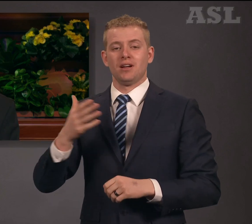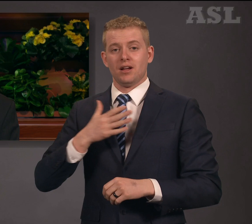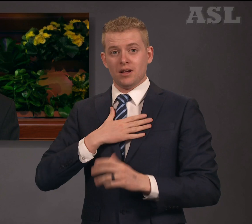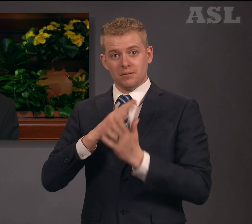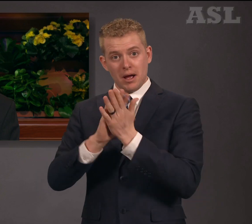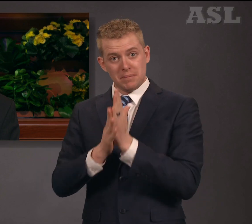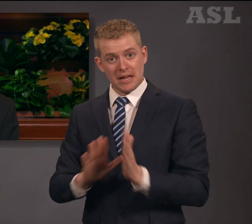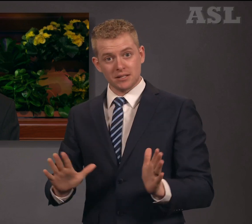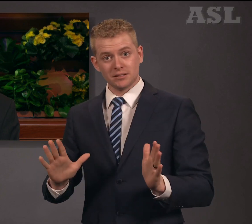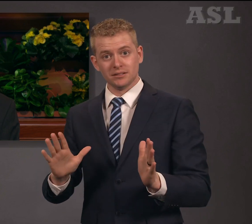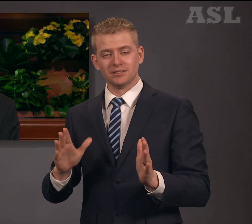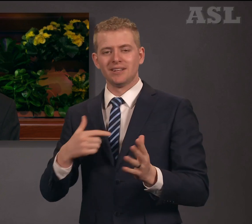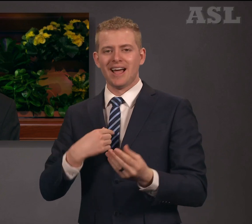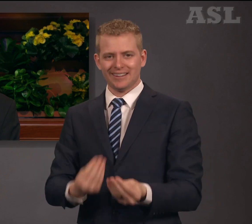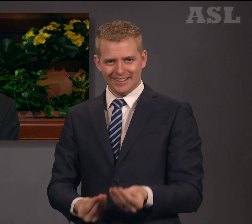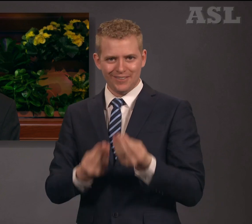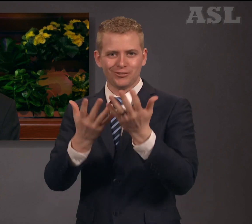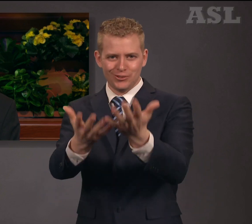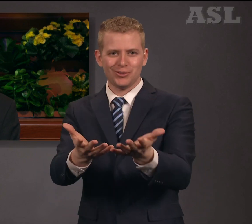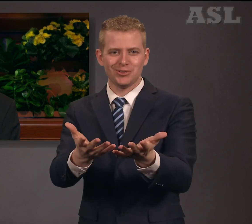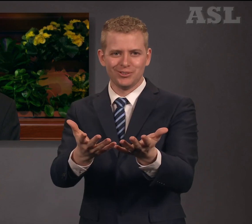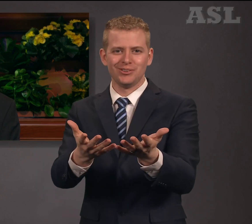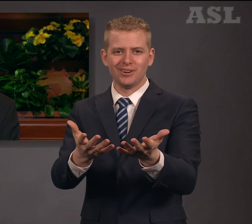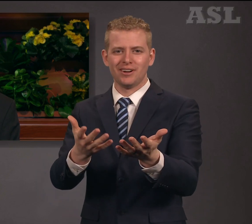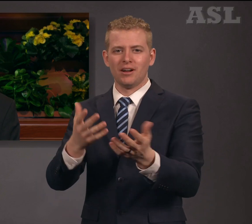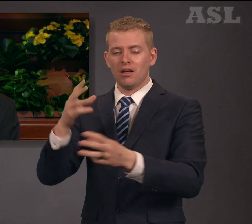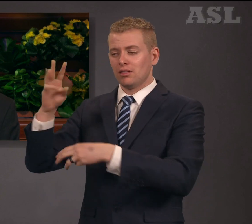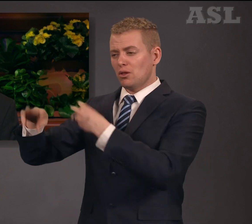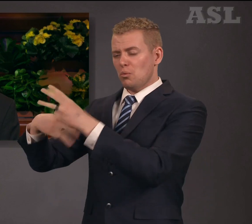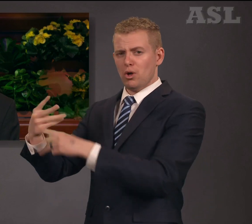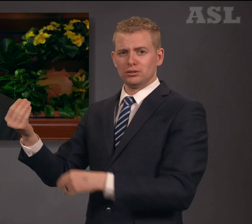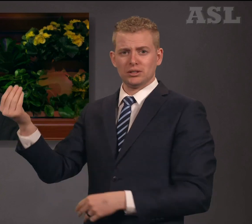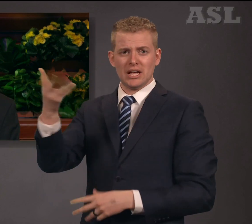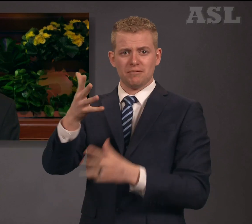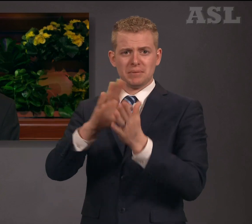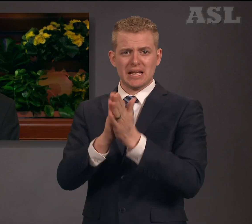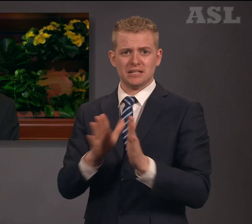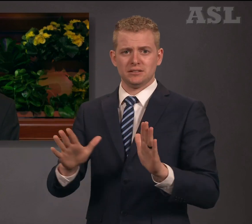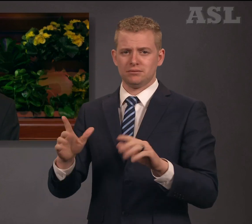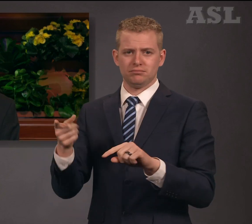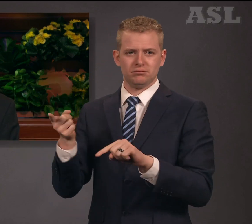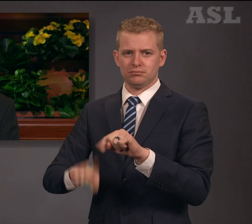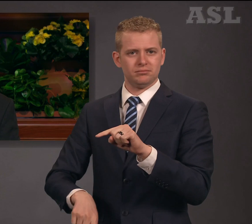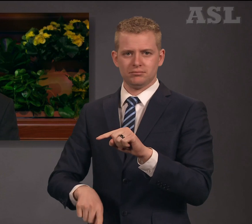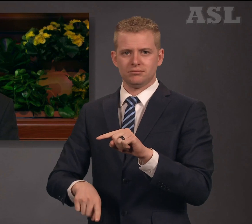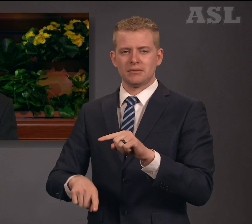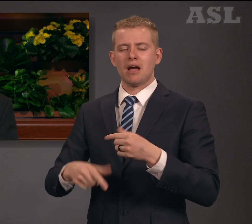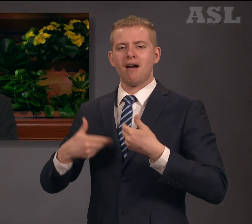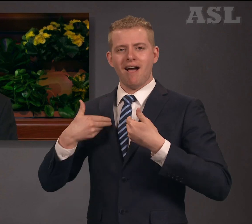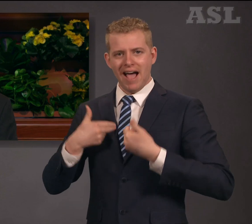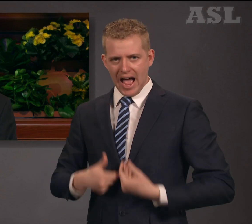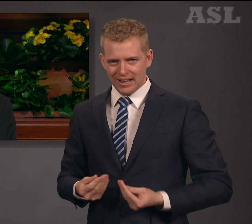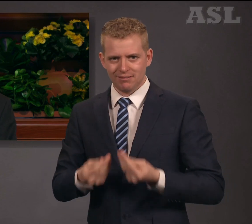peace I give unto you, not as the world giveth, give I unto you.